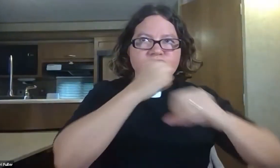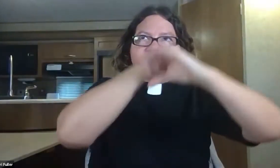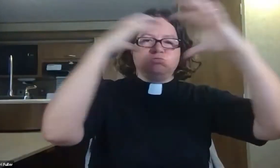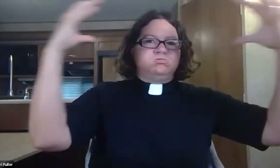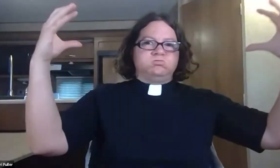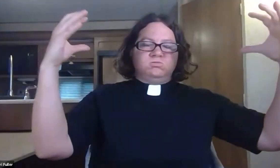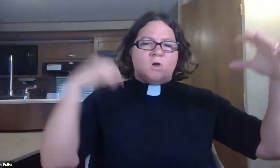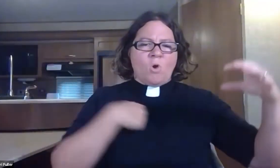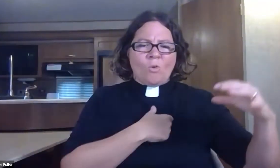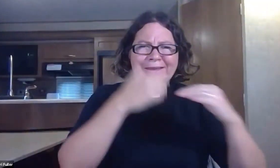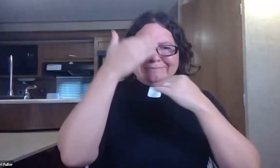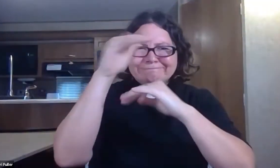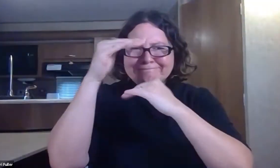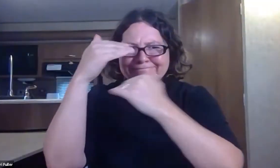and knows what's going on.